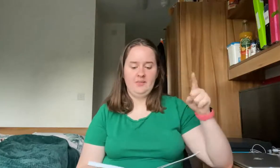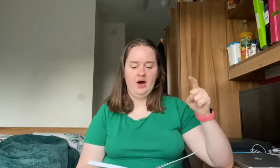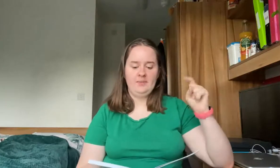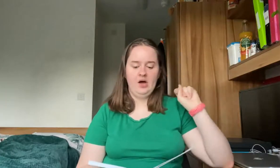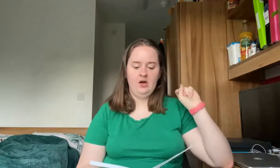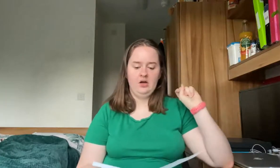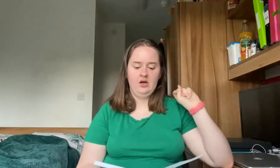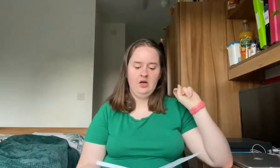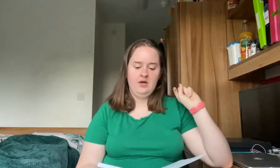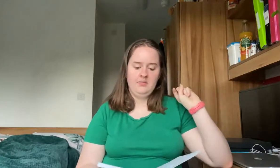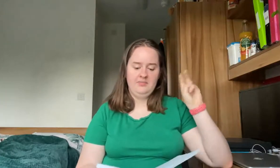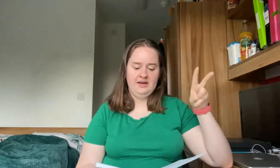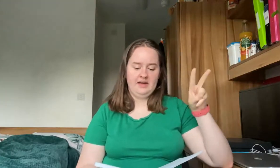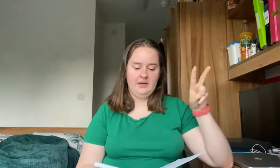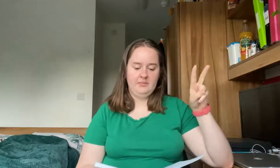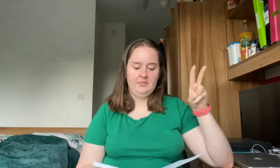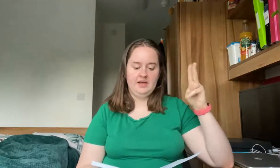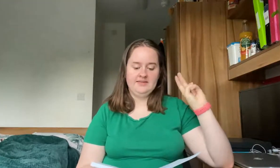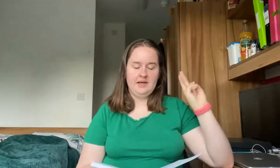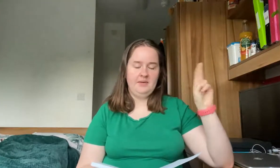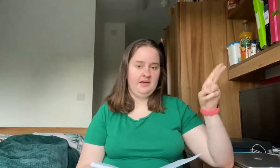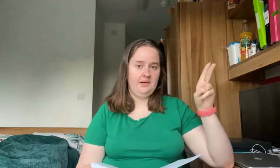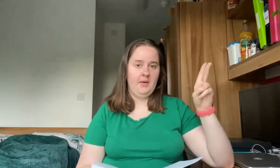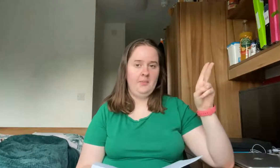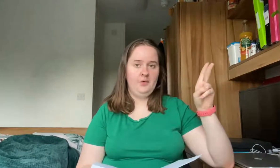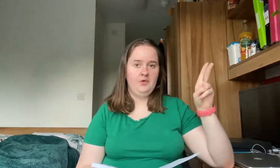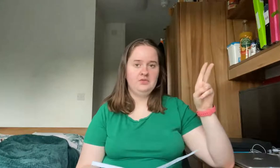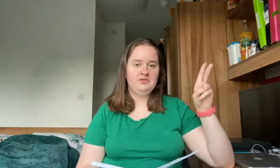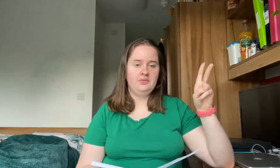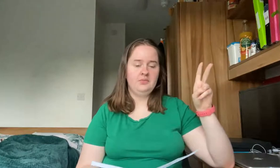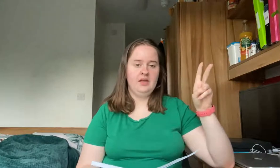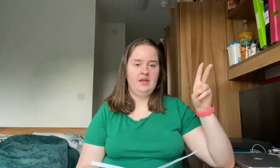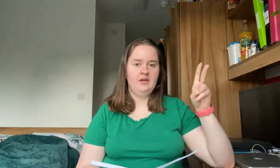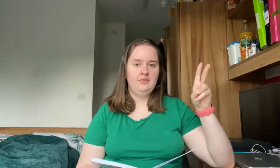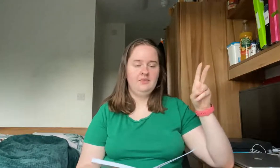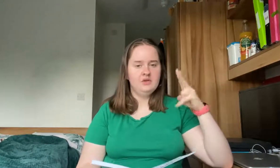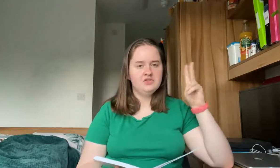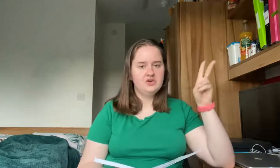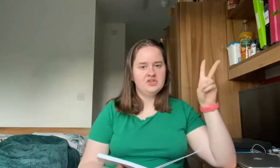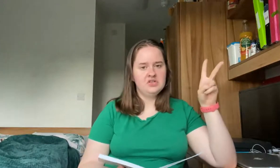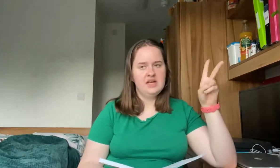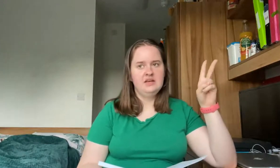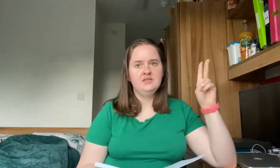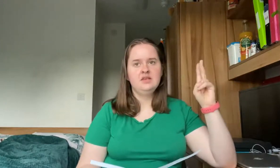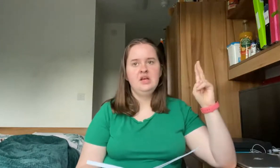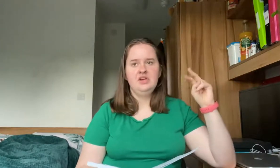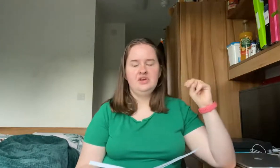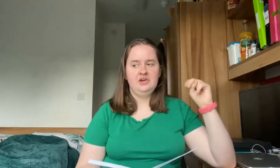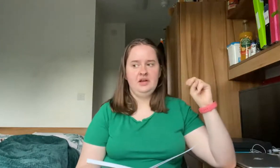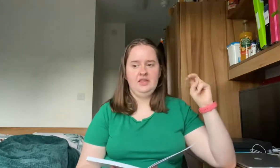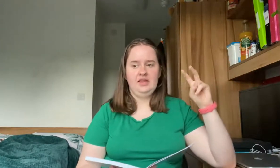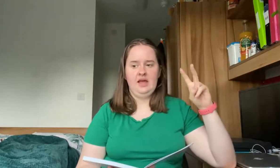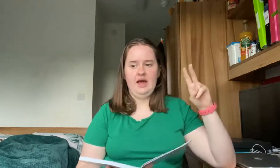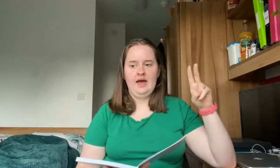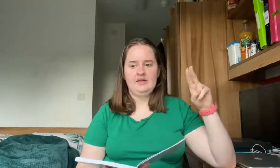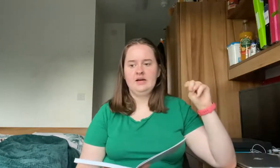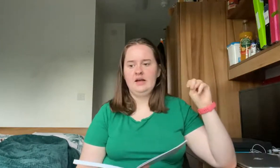Primark B&M because at B&M I bought some like food storage containers you know like the airtight